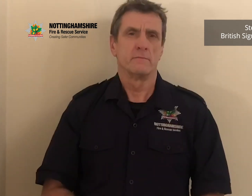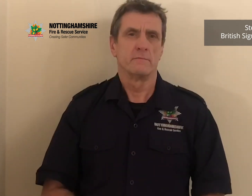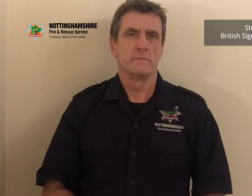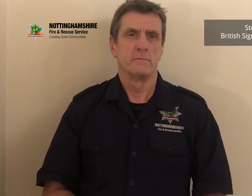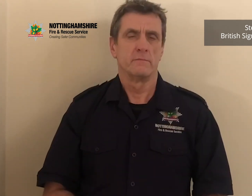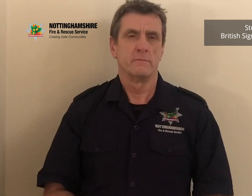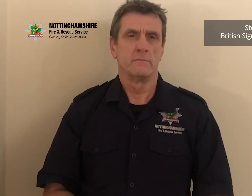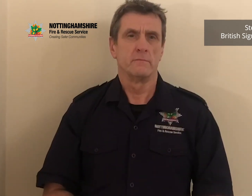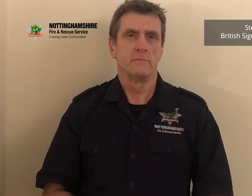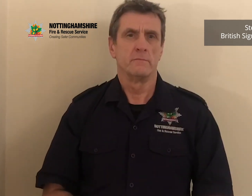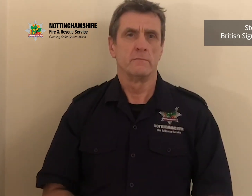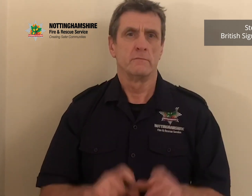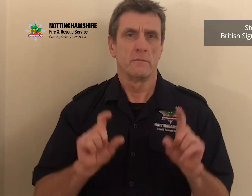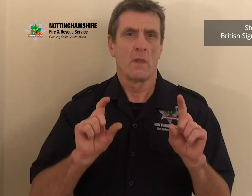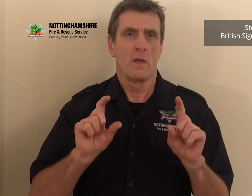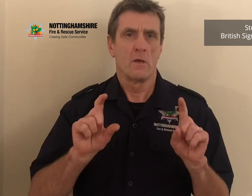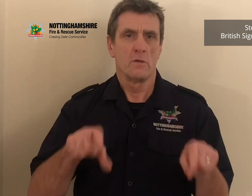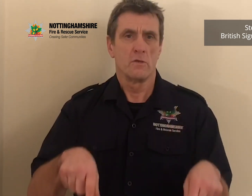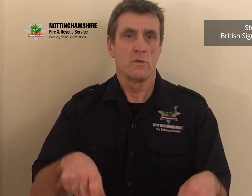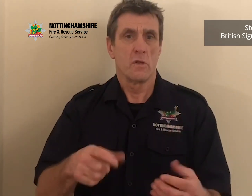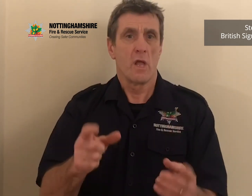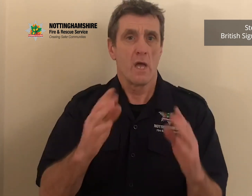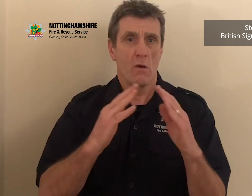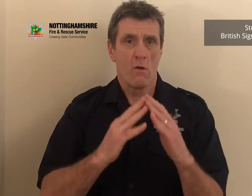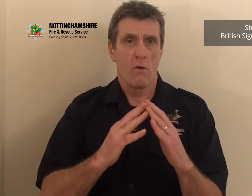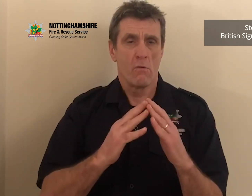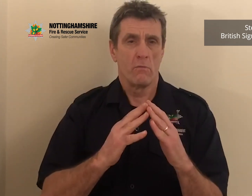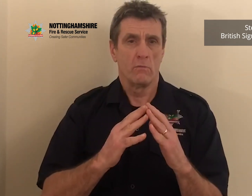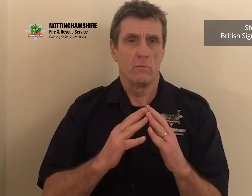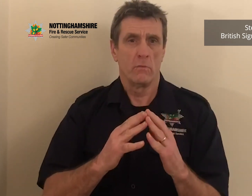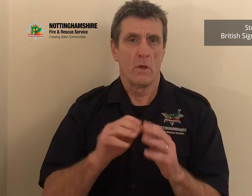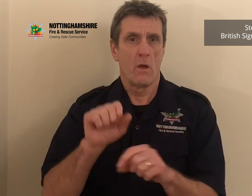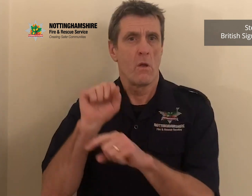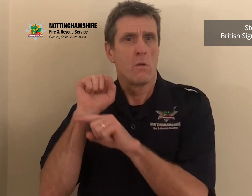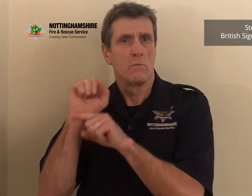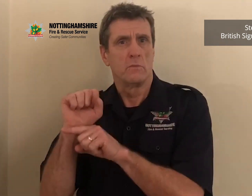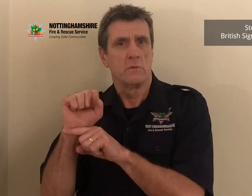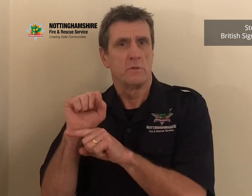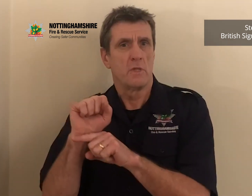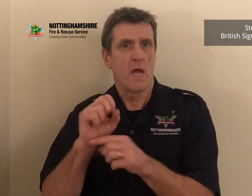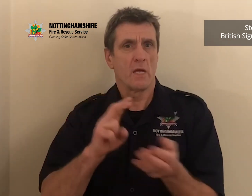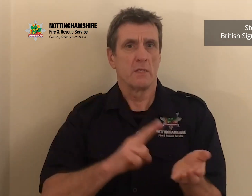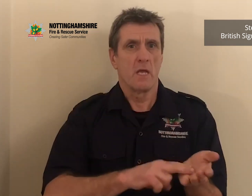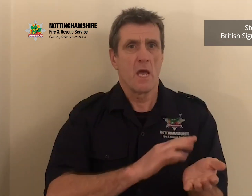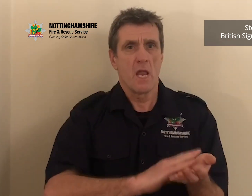Stay home, protect the NHS and save lives.